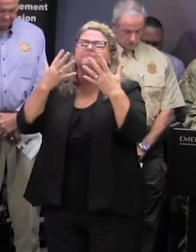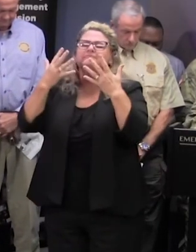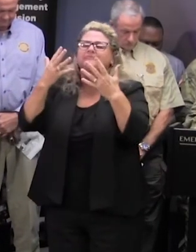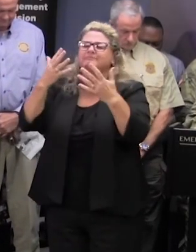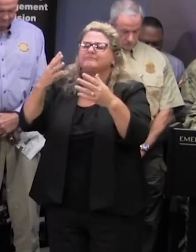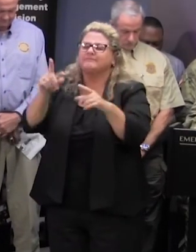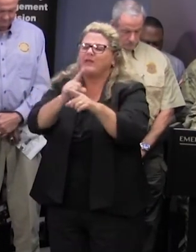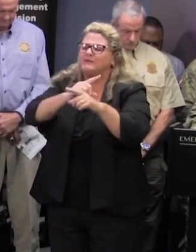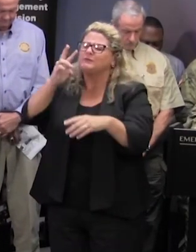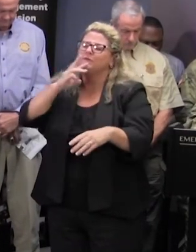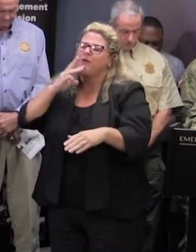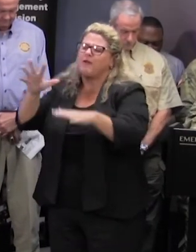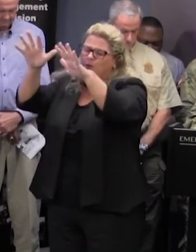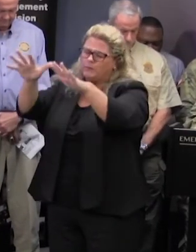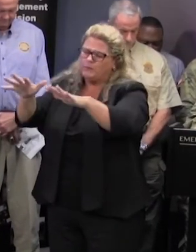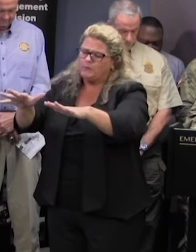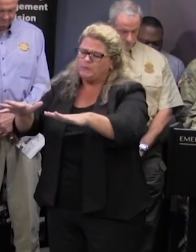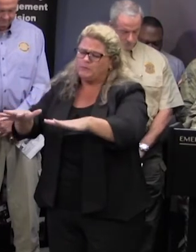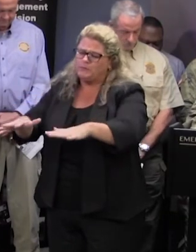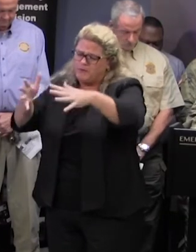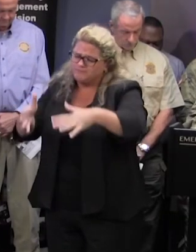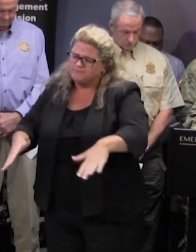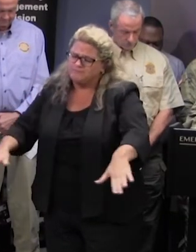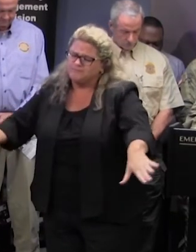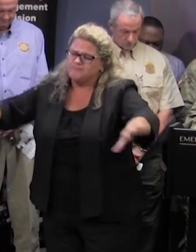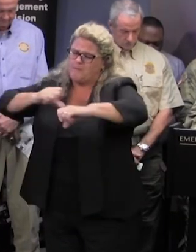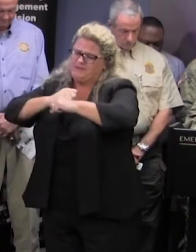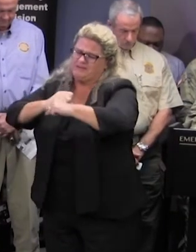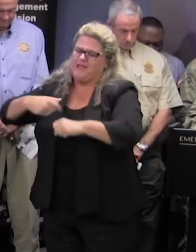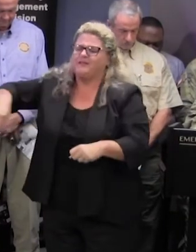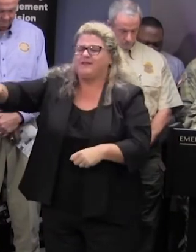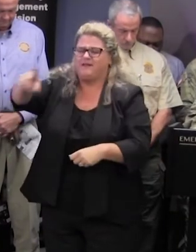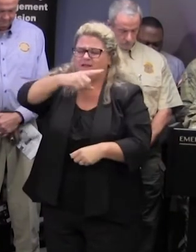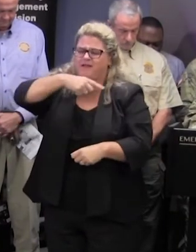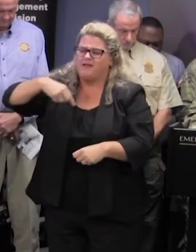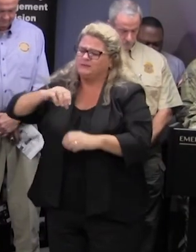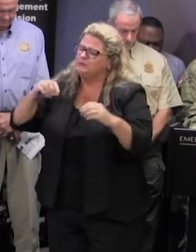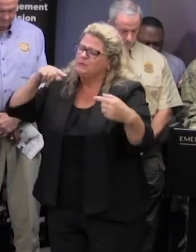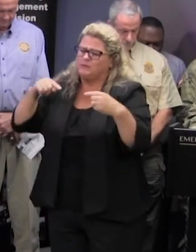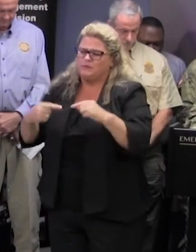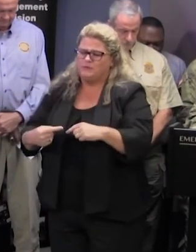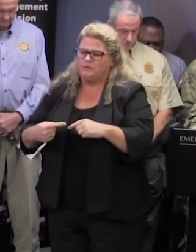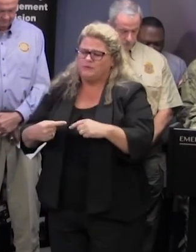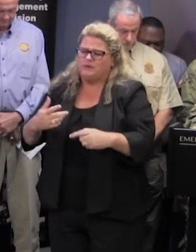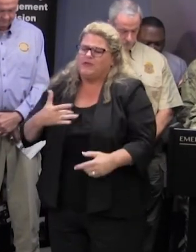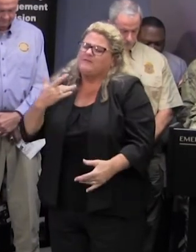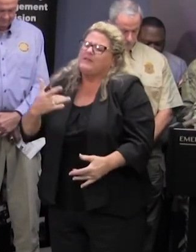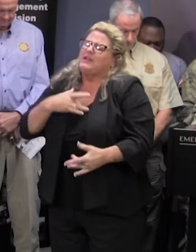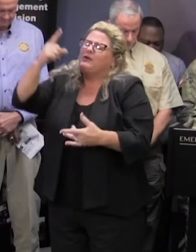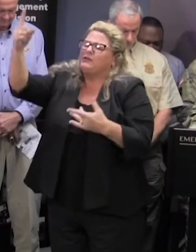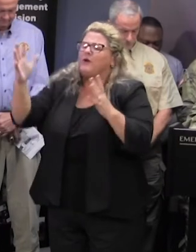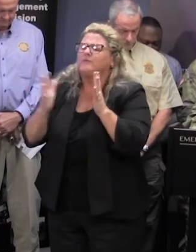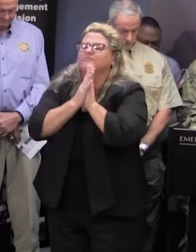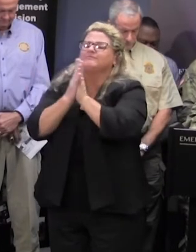recedes build a dam around us protect us from all hurt harm and danger and allow us to feel your presence